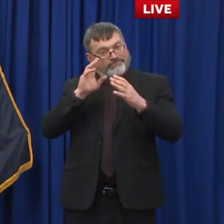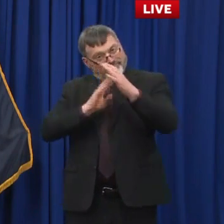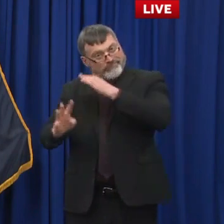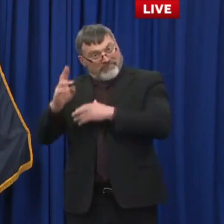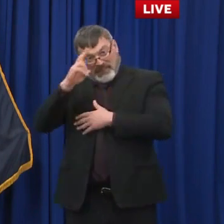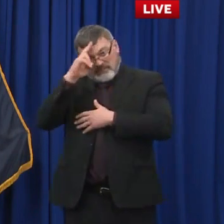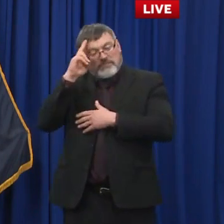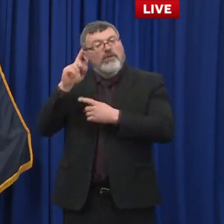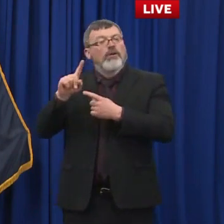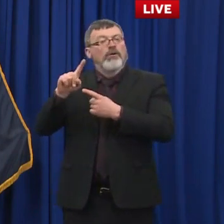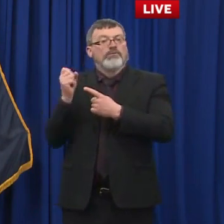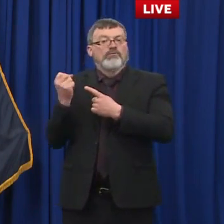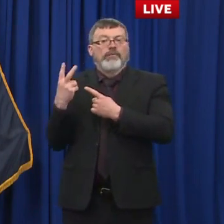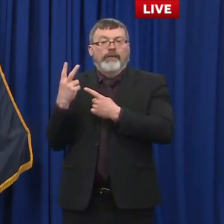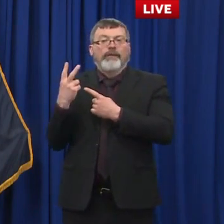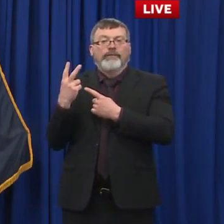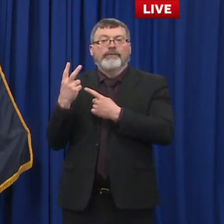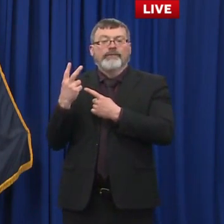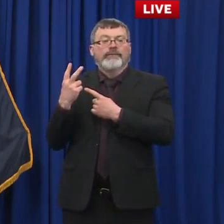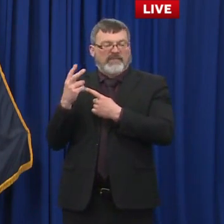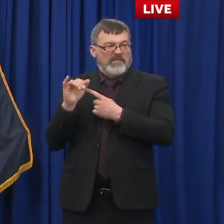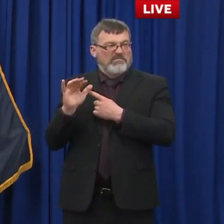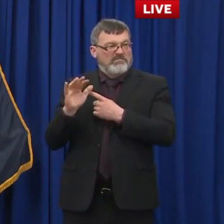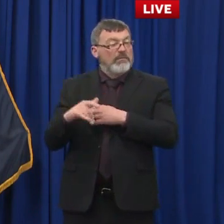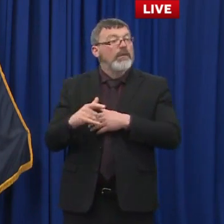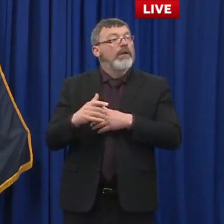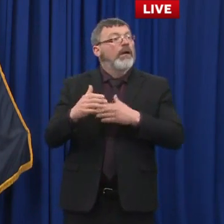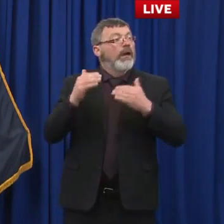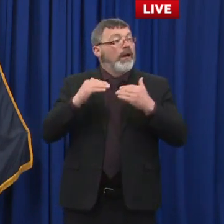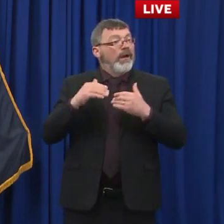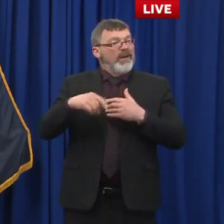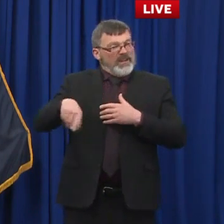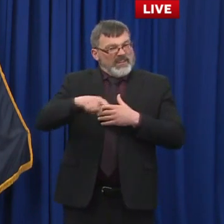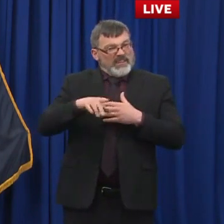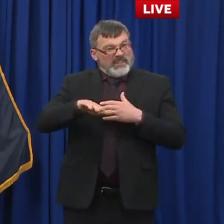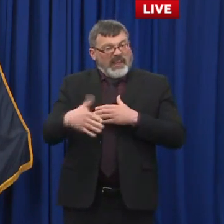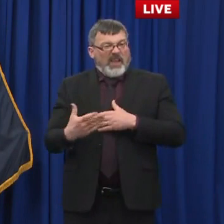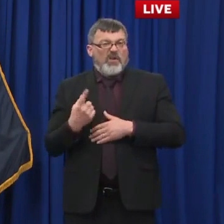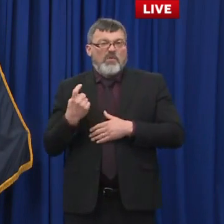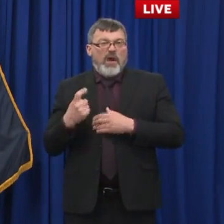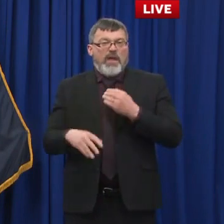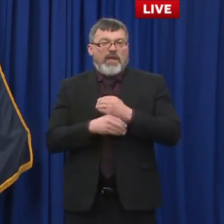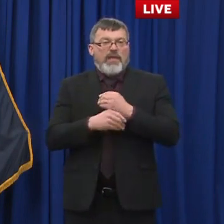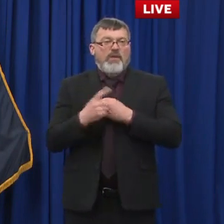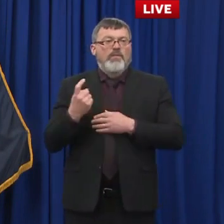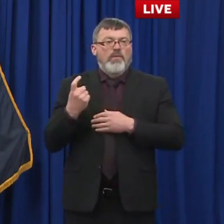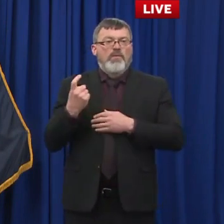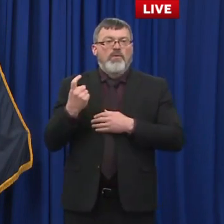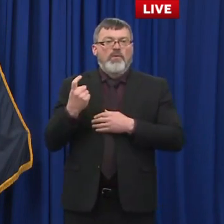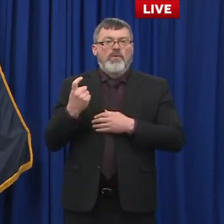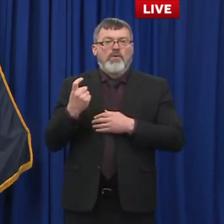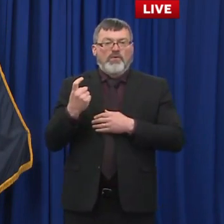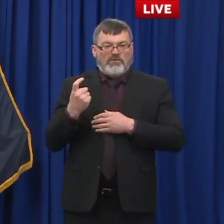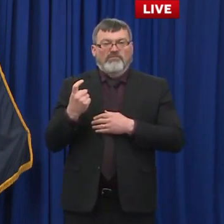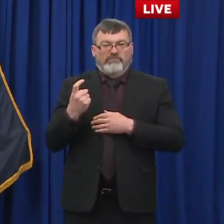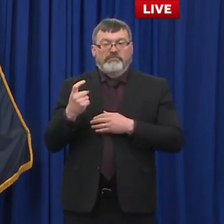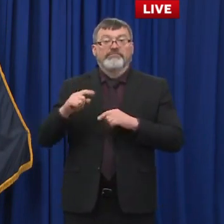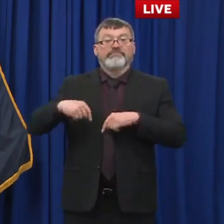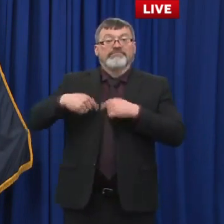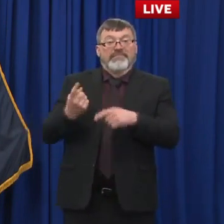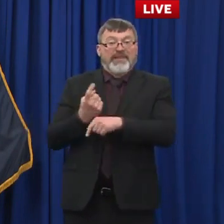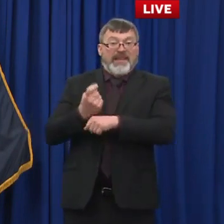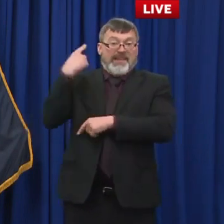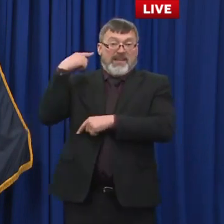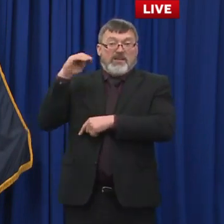to announce that has been confirmed to have died from COVID-19, bringing in the total number of deaths during this